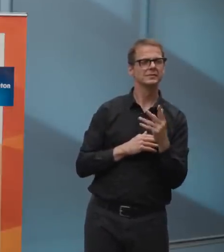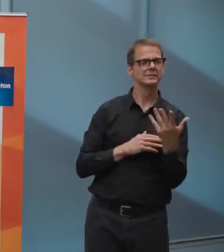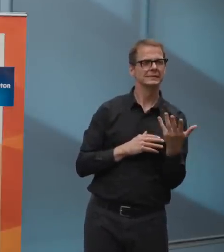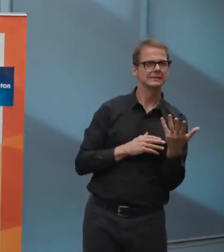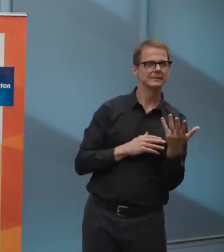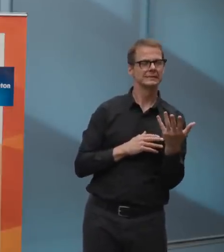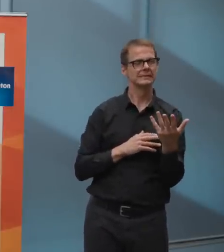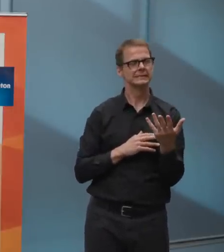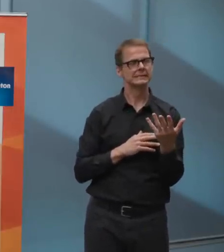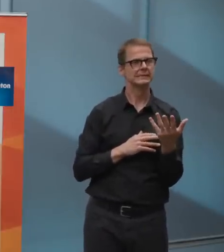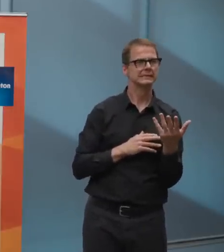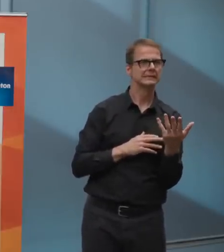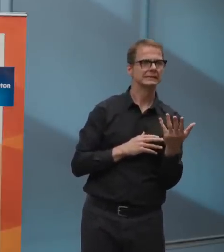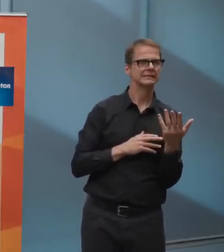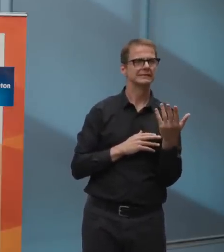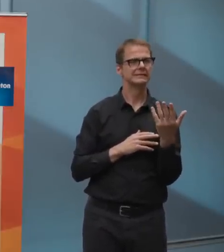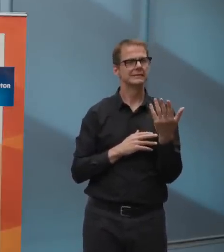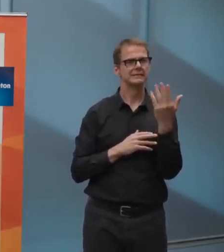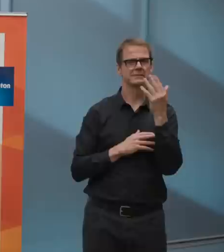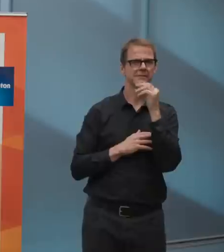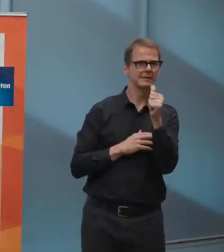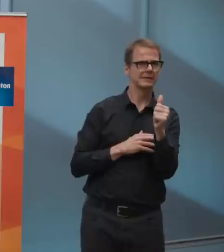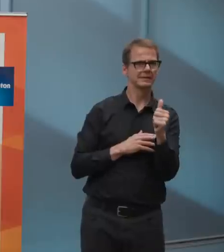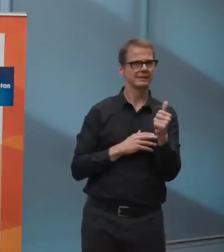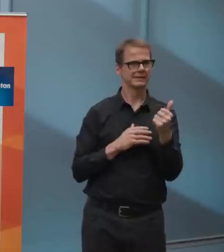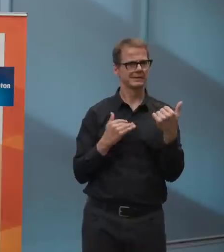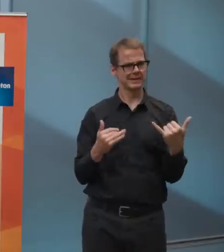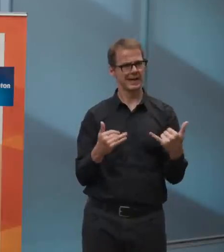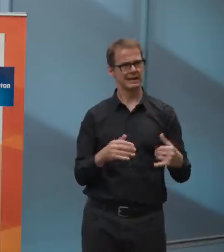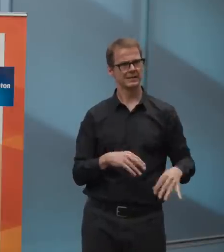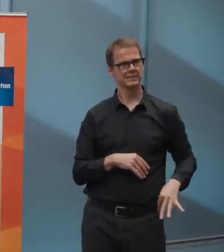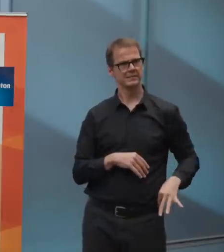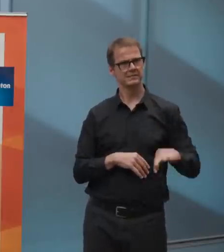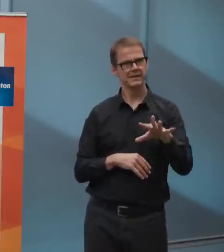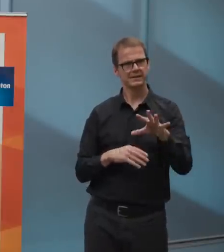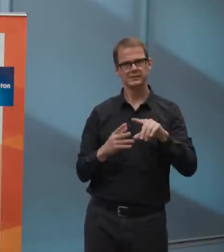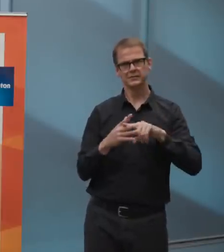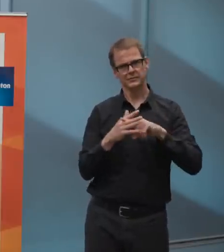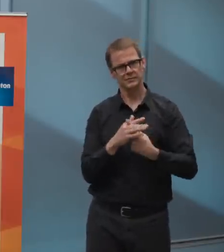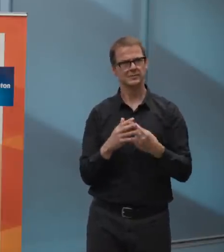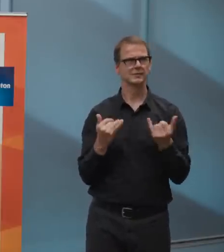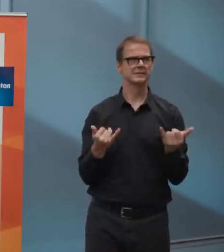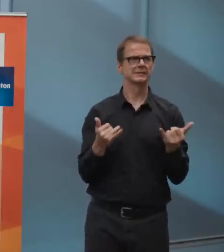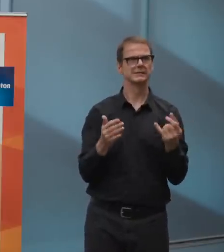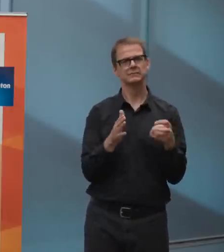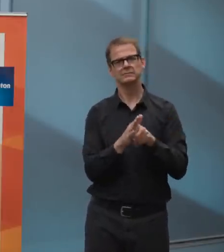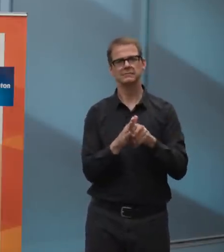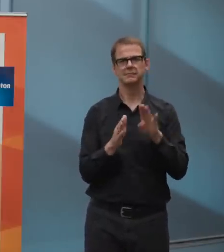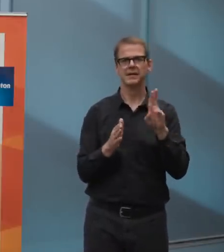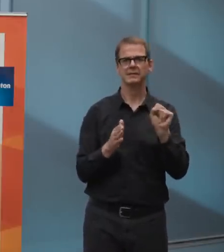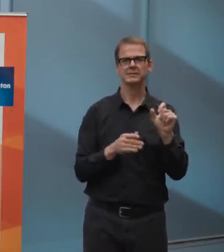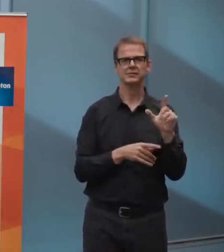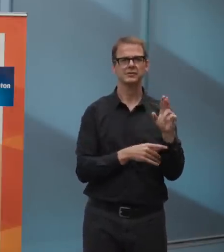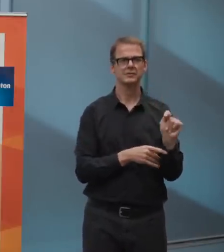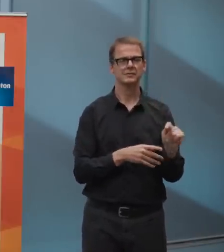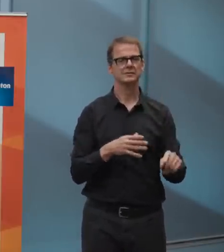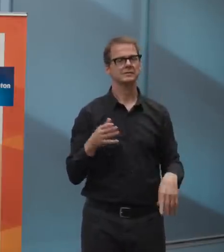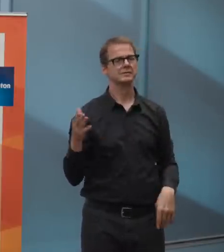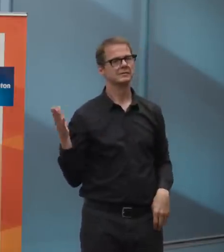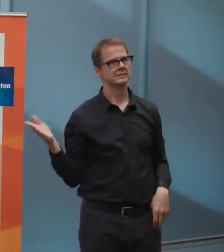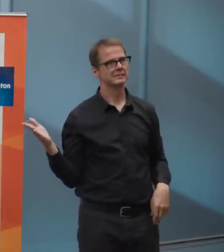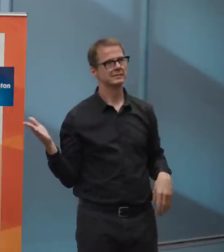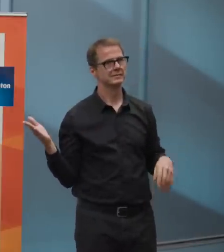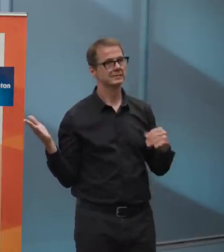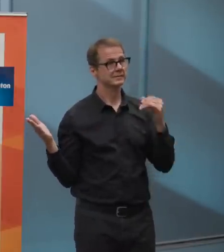resuming fare collection in Edmonton? Well, first of all, let's put the issue into context. If ridership is down 60 to 80%